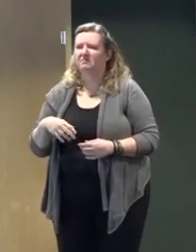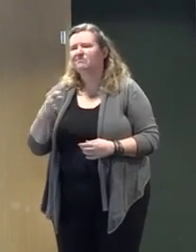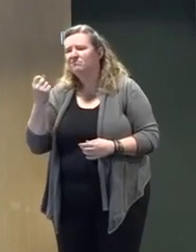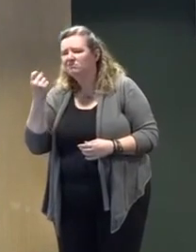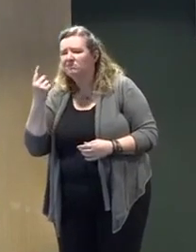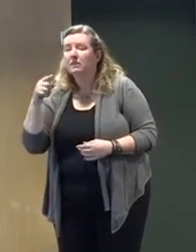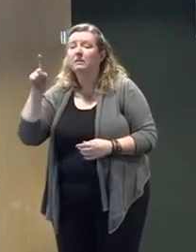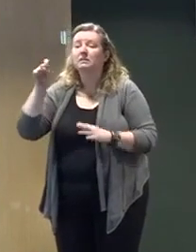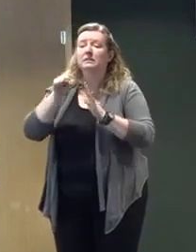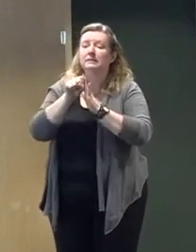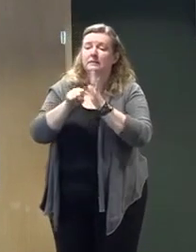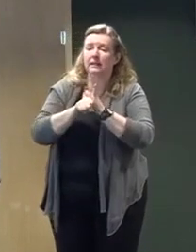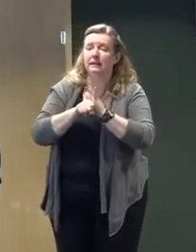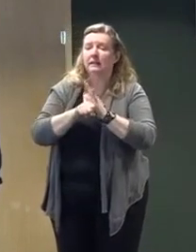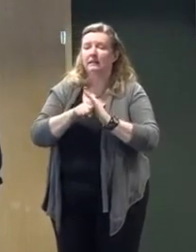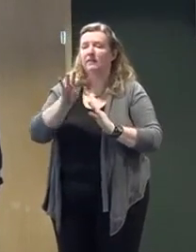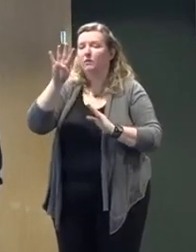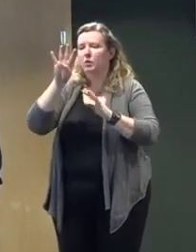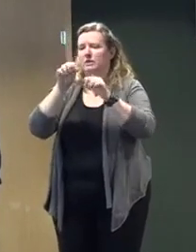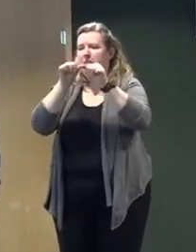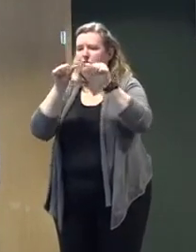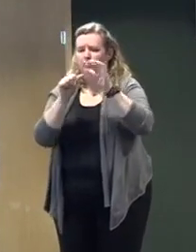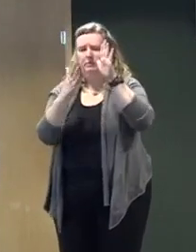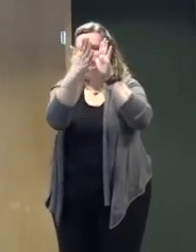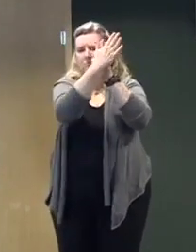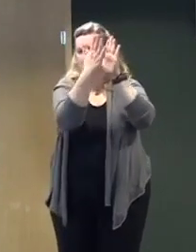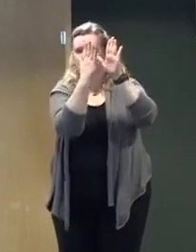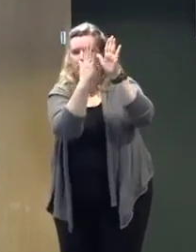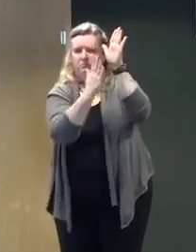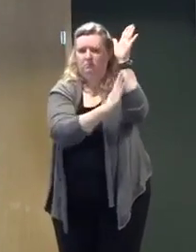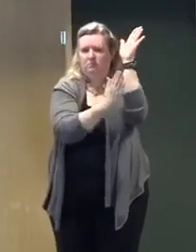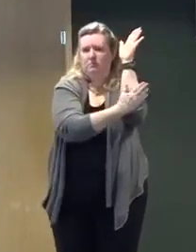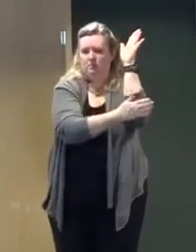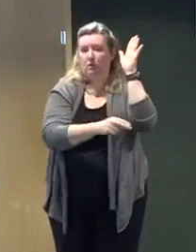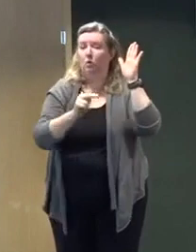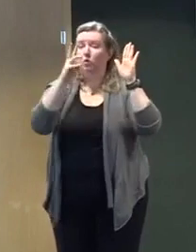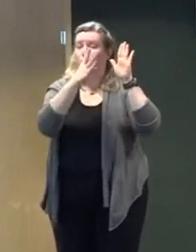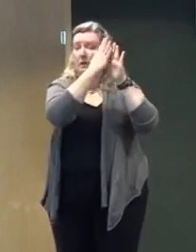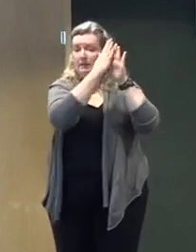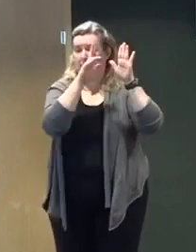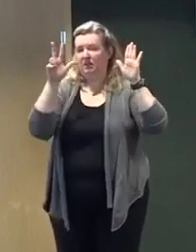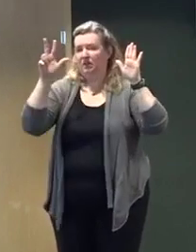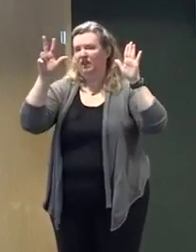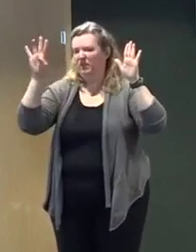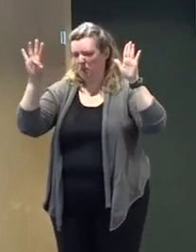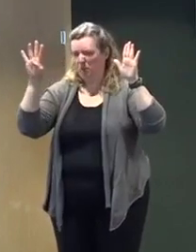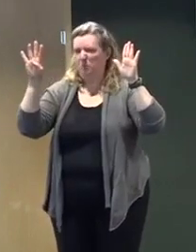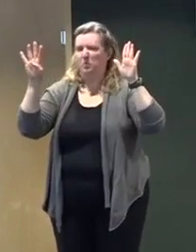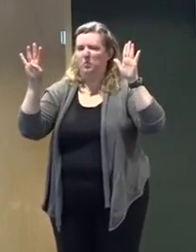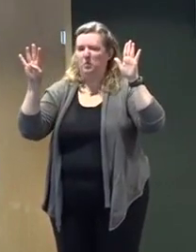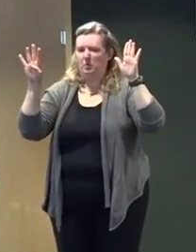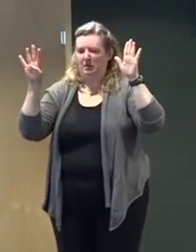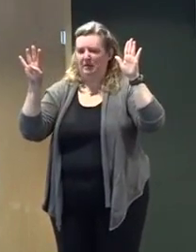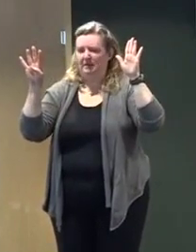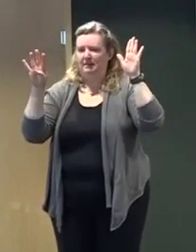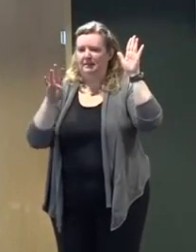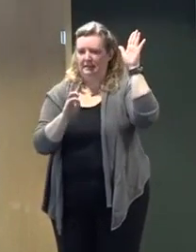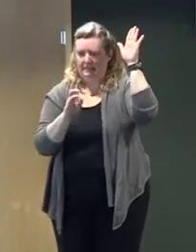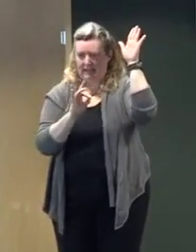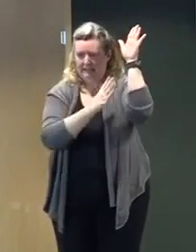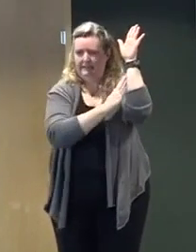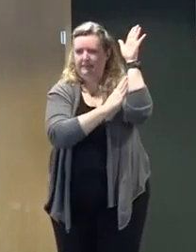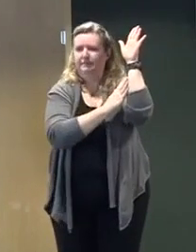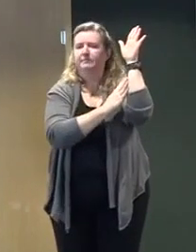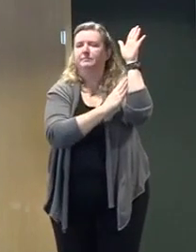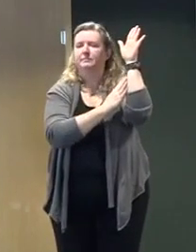Northwest, 3 to 4, then you come in 4 to 6, come in again 8 to 12, and then 12 to 18 along the shore. I was just on the